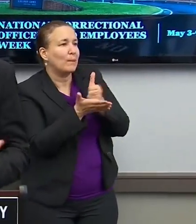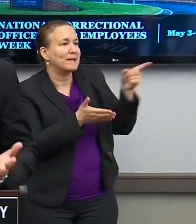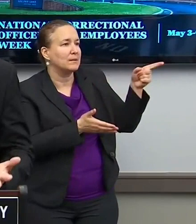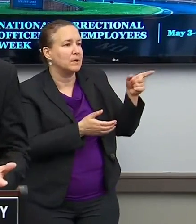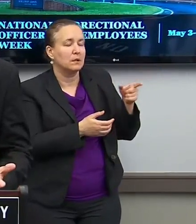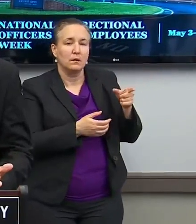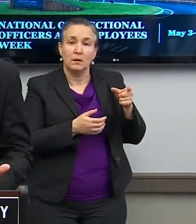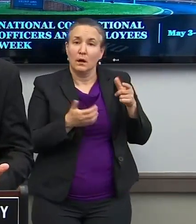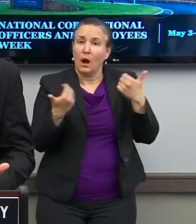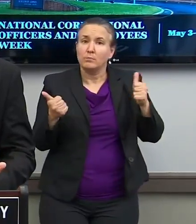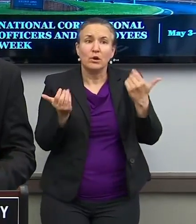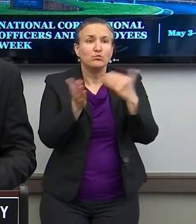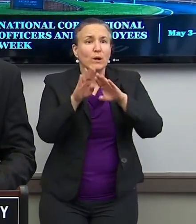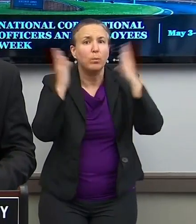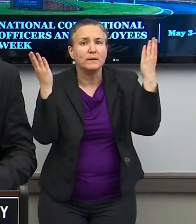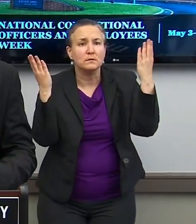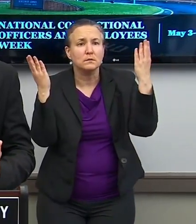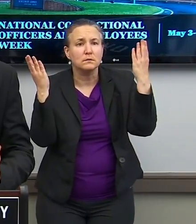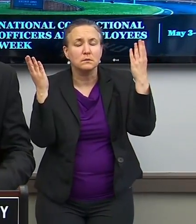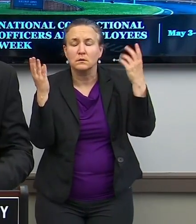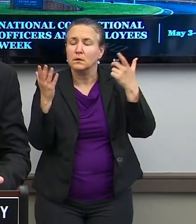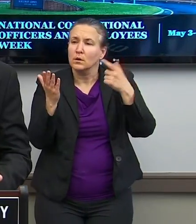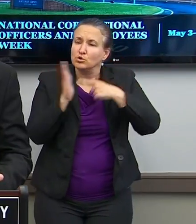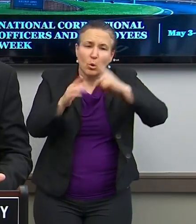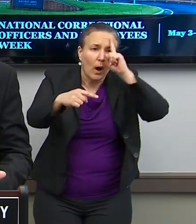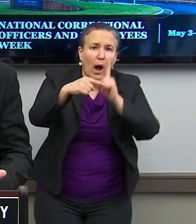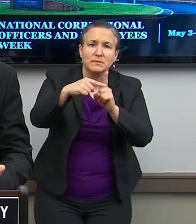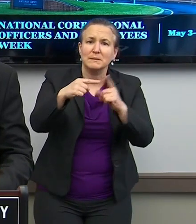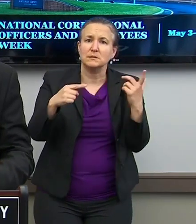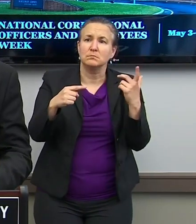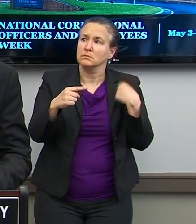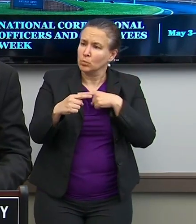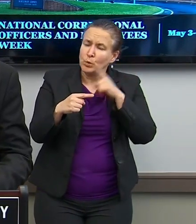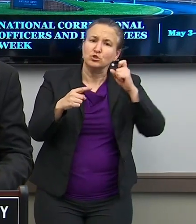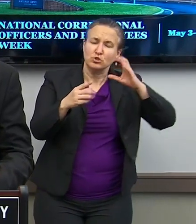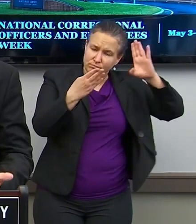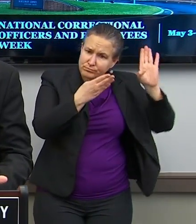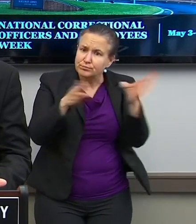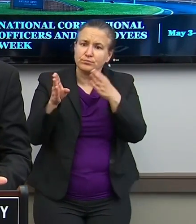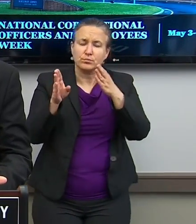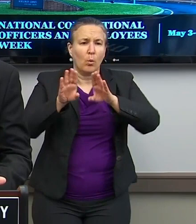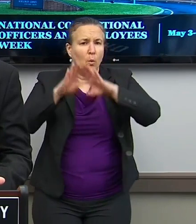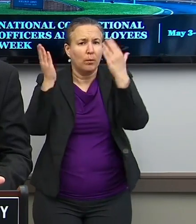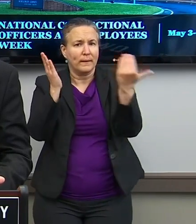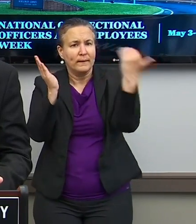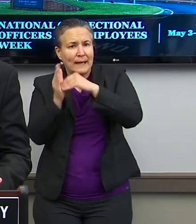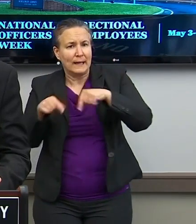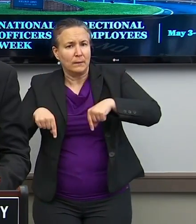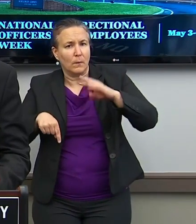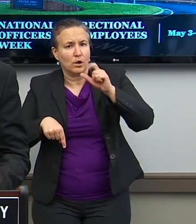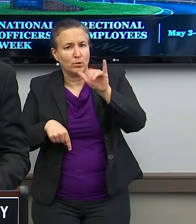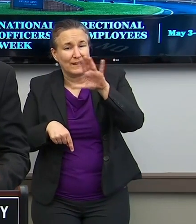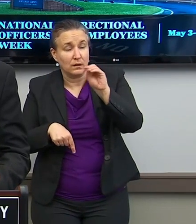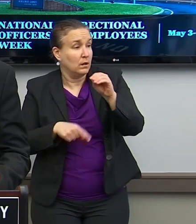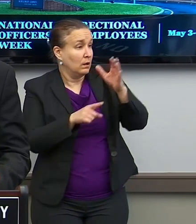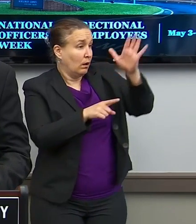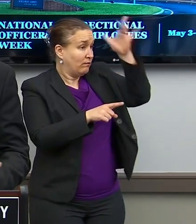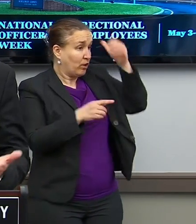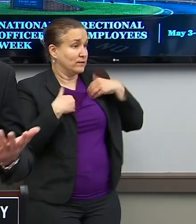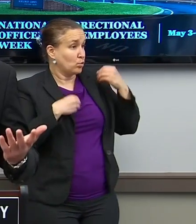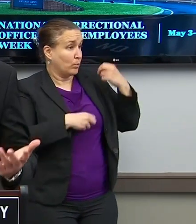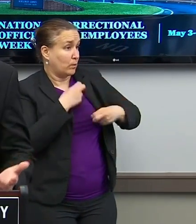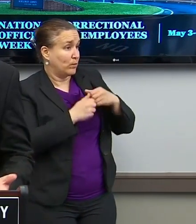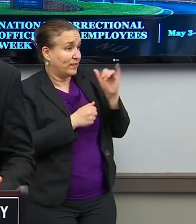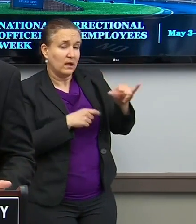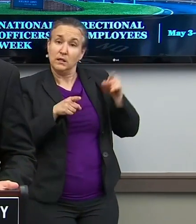I'm trying to reopen and make a step and show optimism that we should head in a direction where we reopen Montgomery County. So that father that's having problems